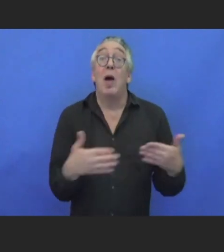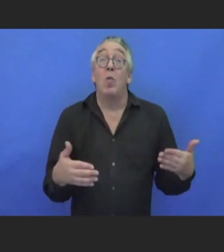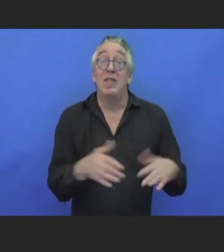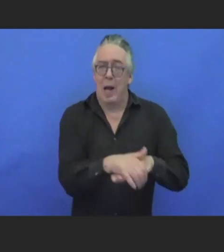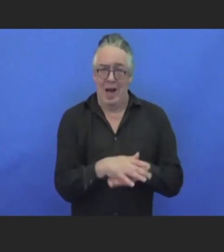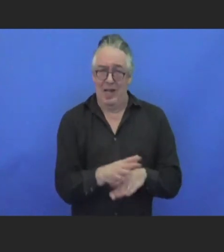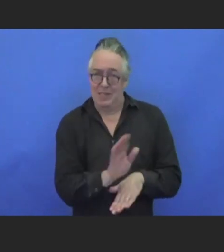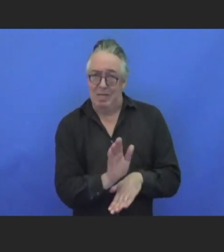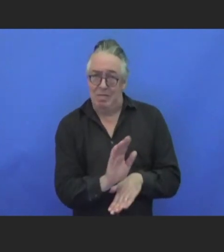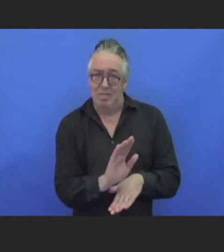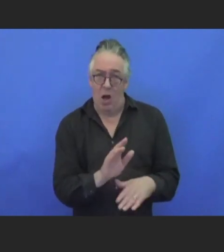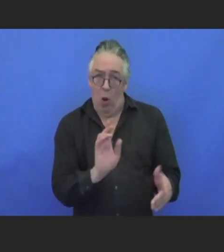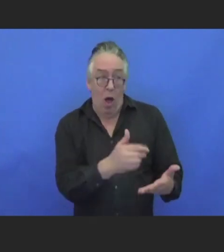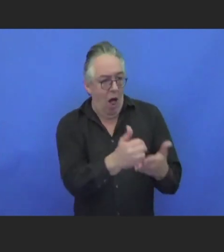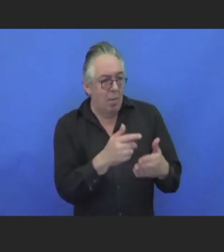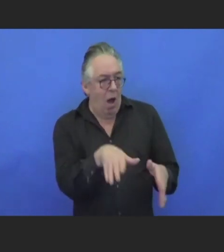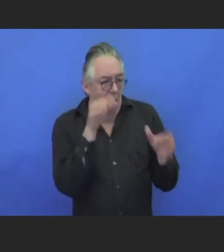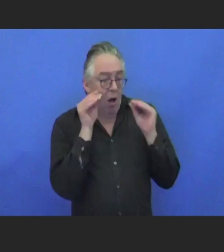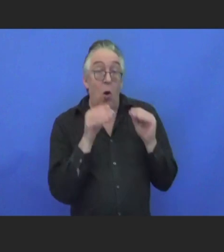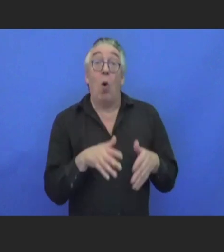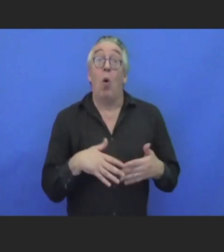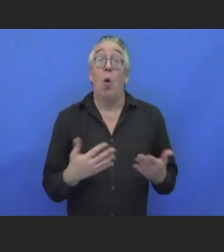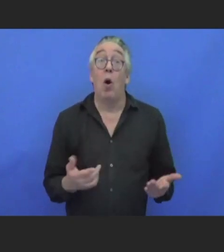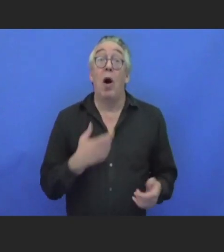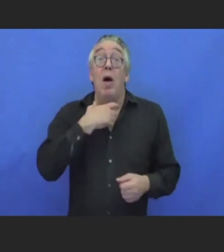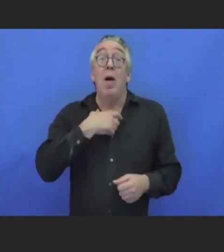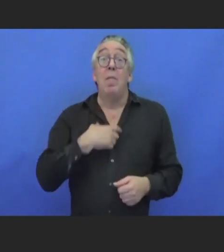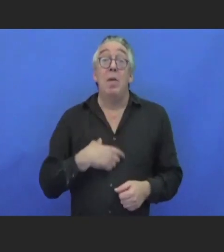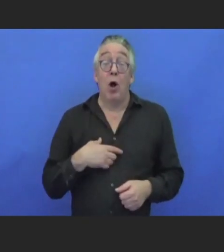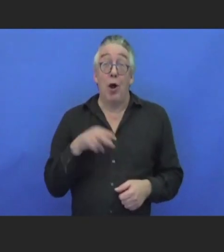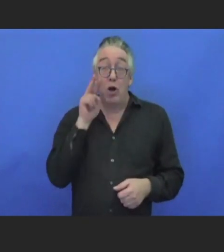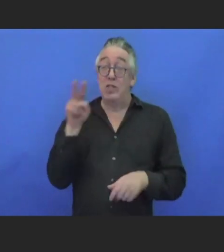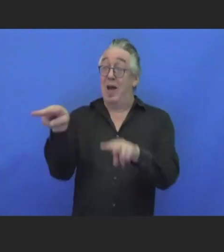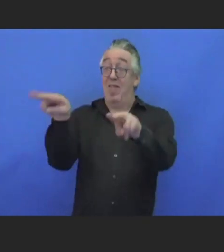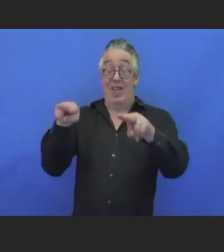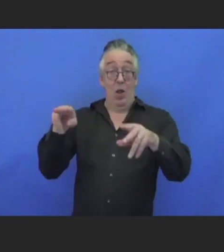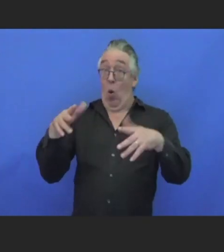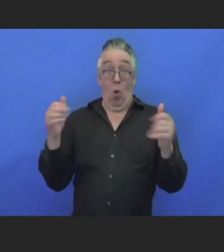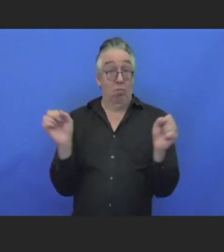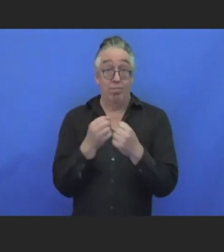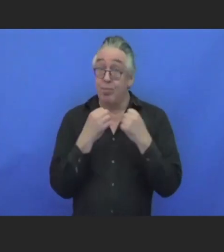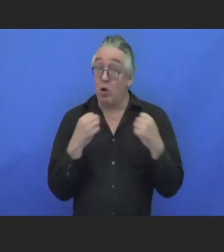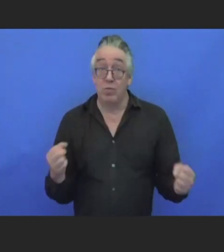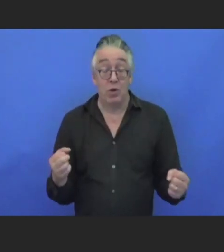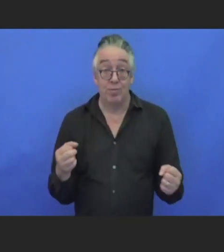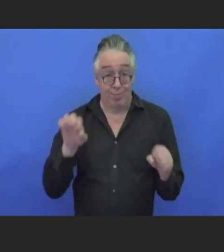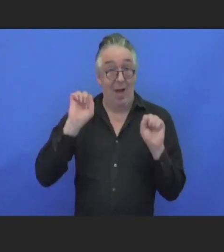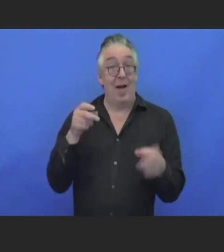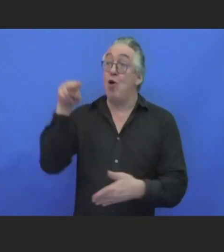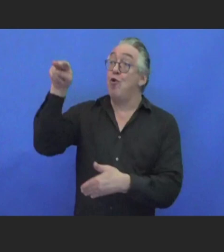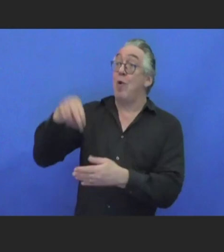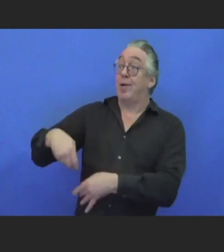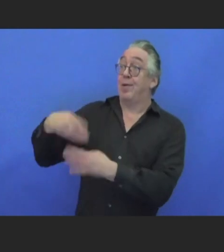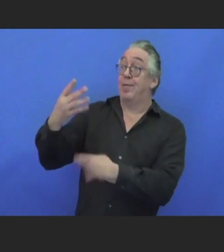it's also for people who have limited bandwidth who can't see the videos. So that is also one of the